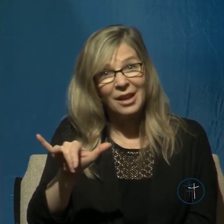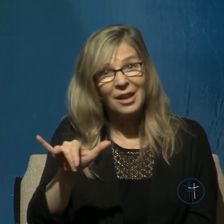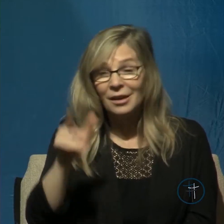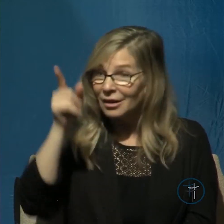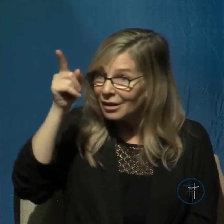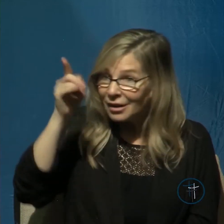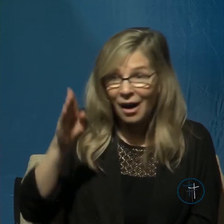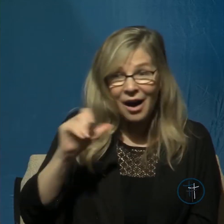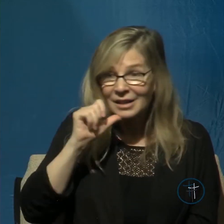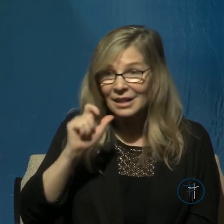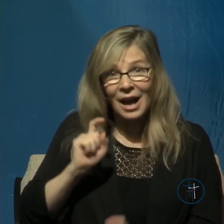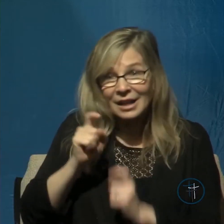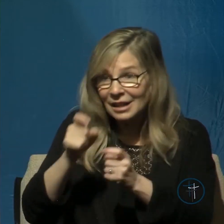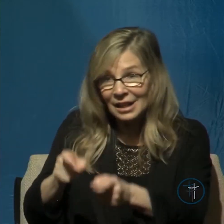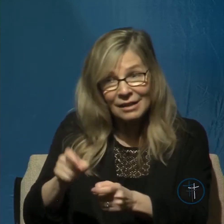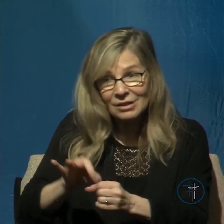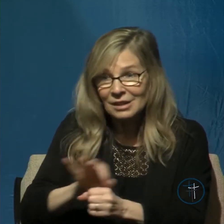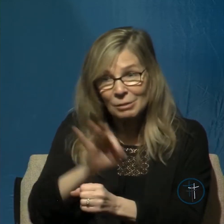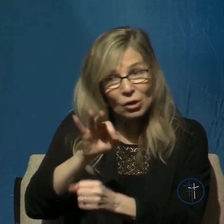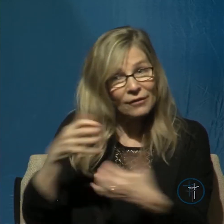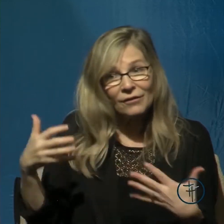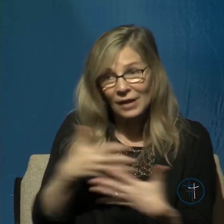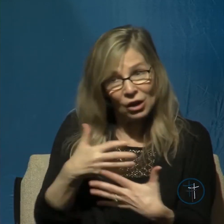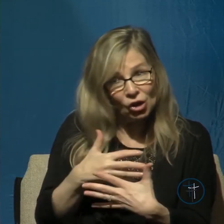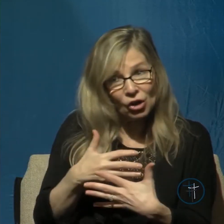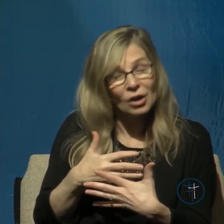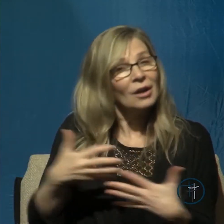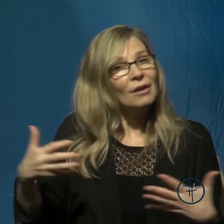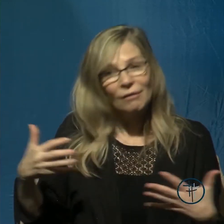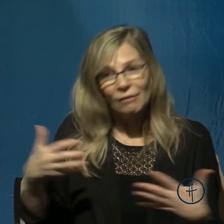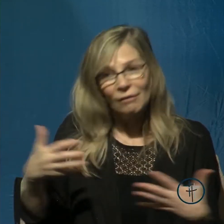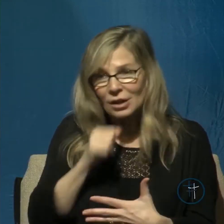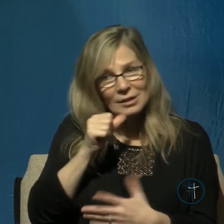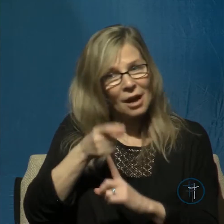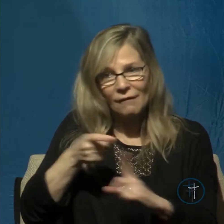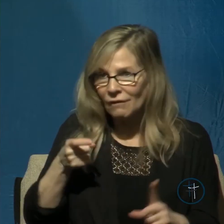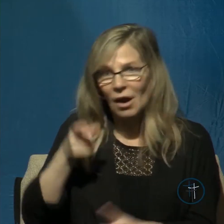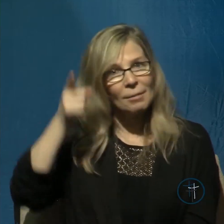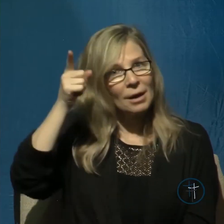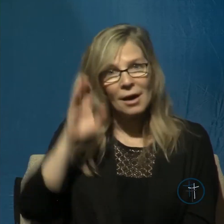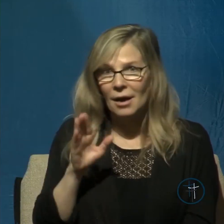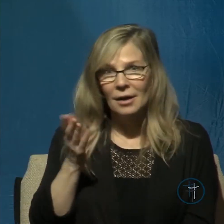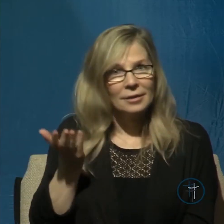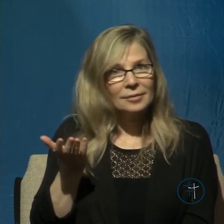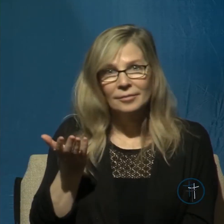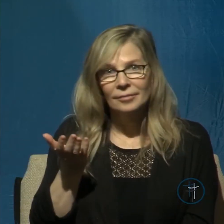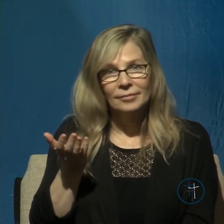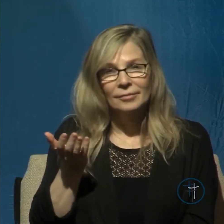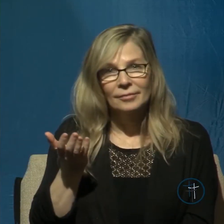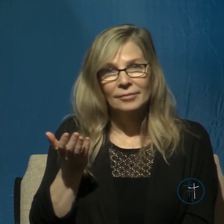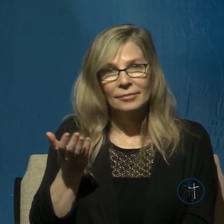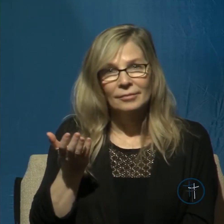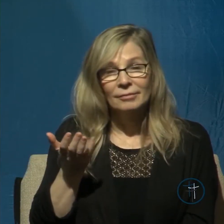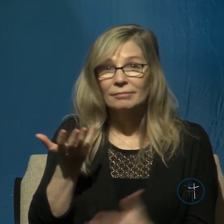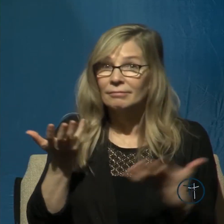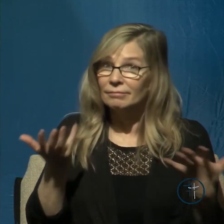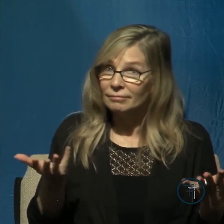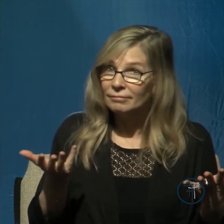spirit of fear. Fear is not from the Lord. So then, what we need to learn is